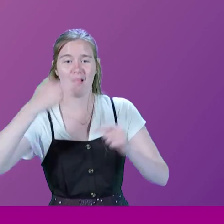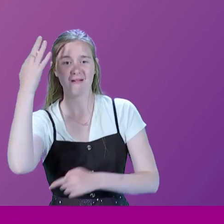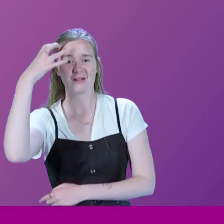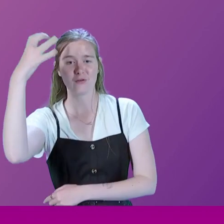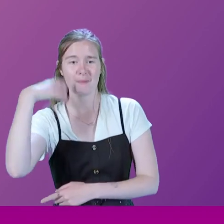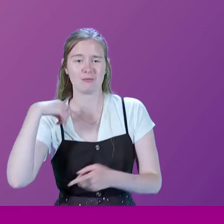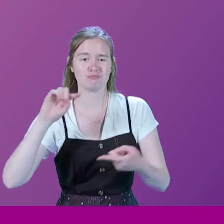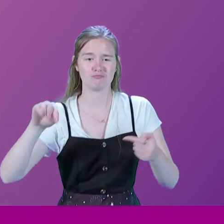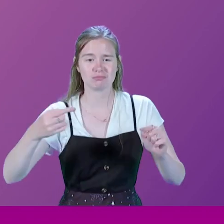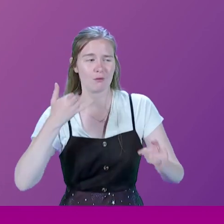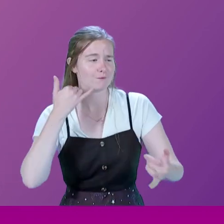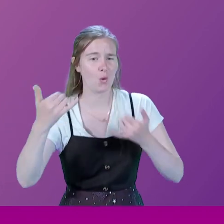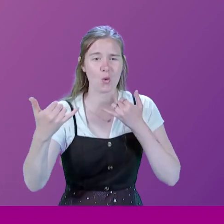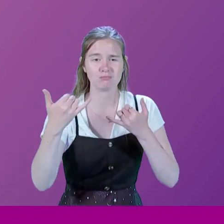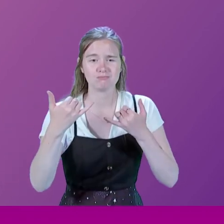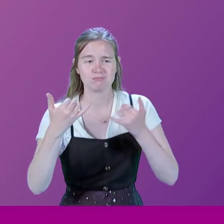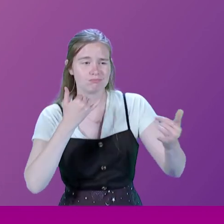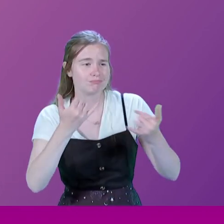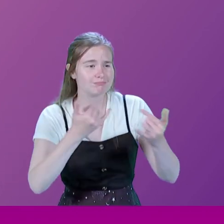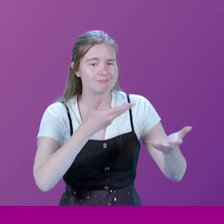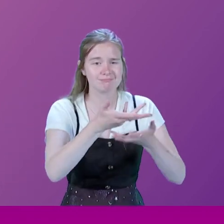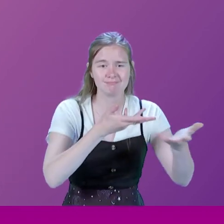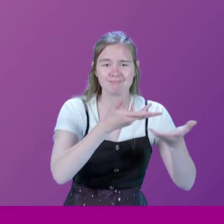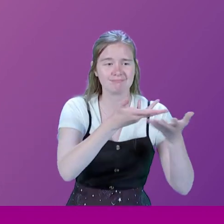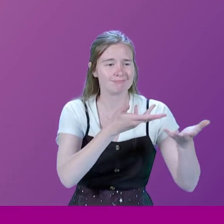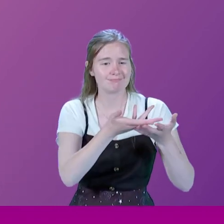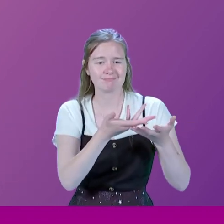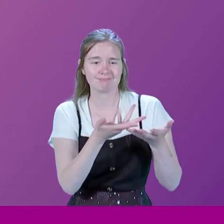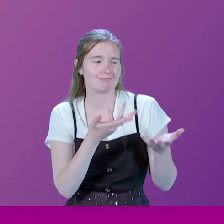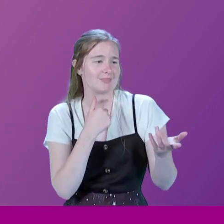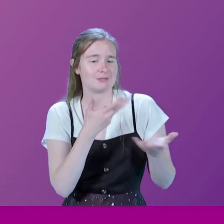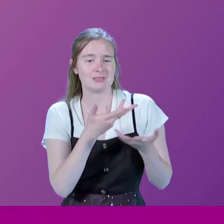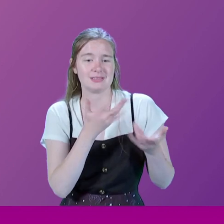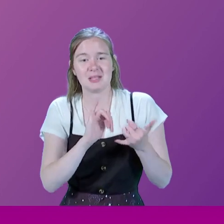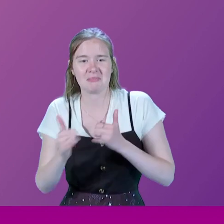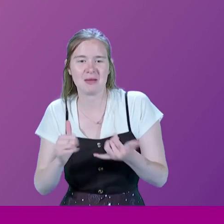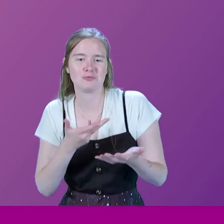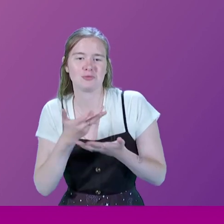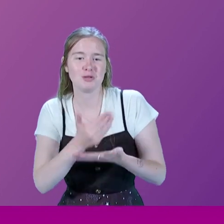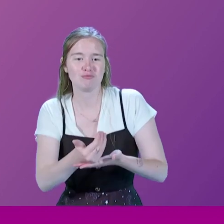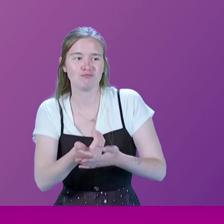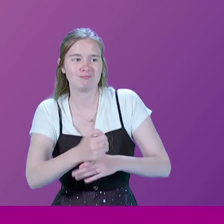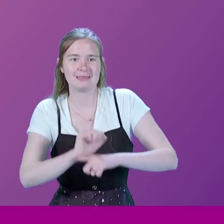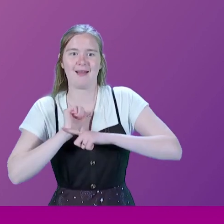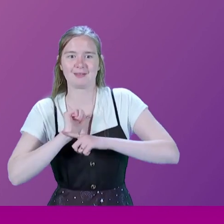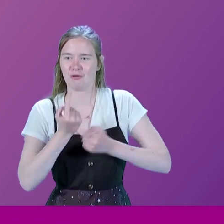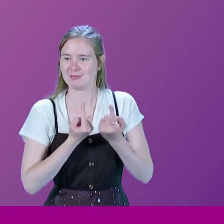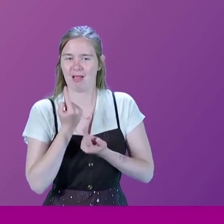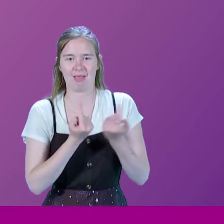constantly on the phone to each other to, you know, to talk about, well, sometimes to protect ourselves. You know,